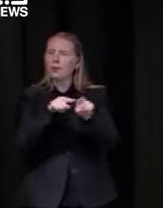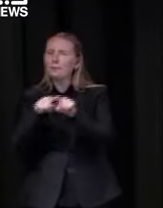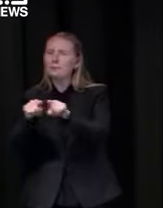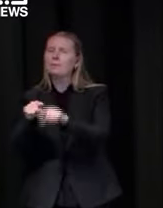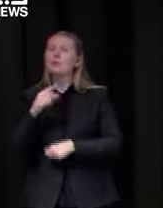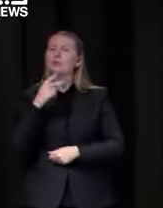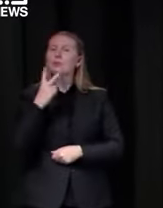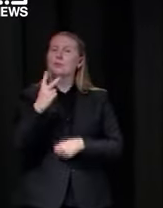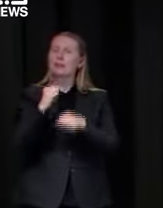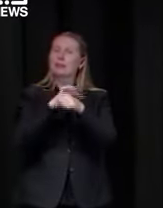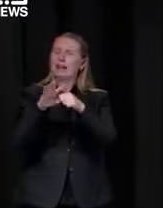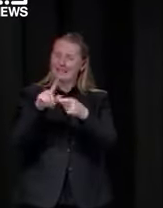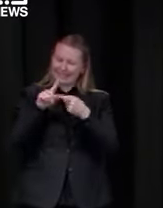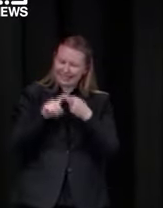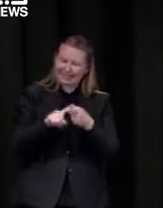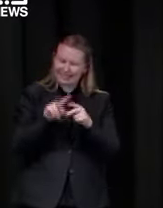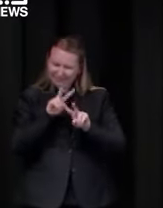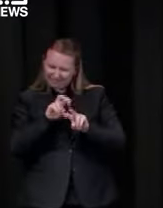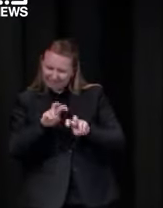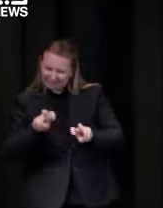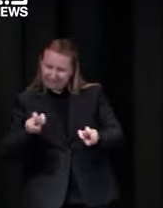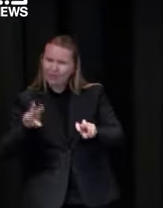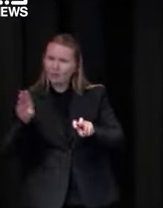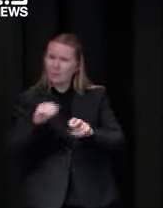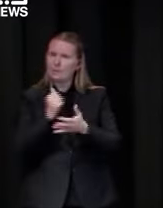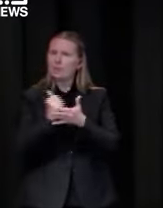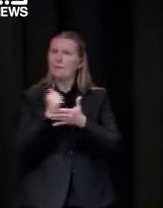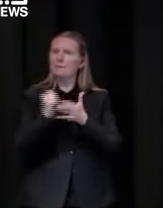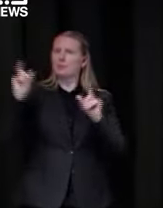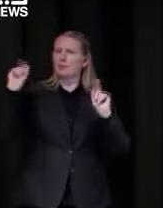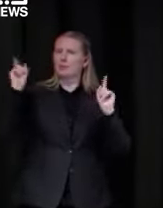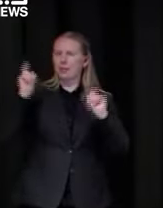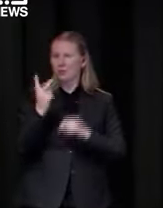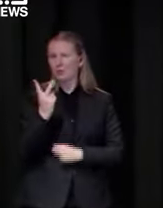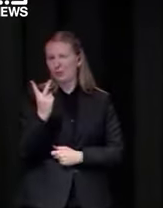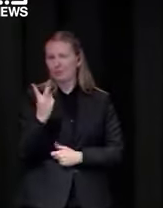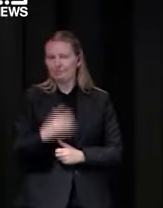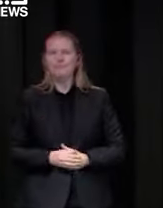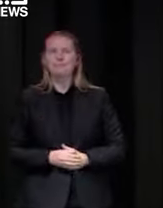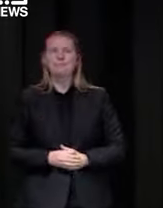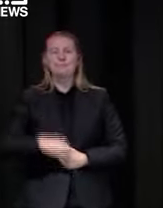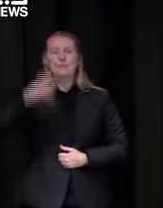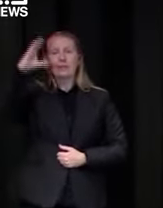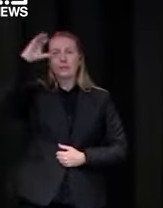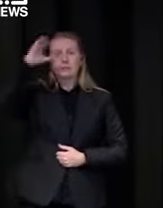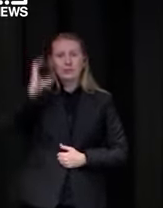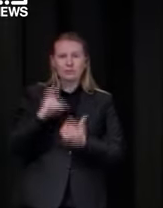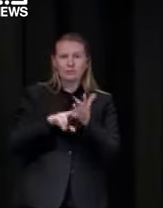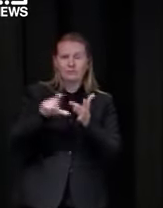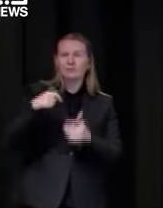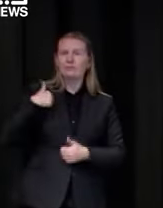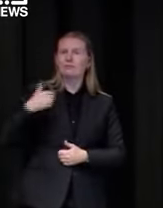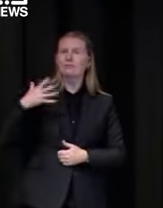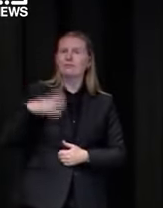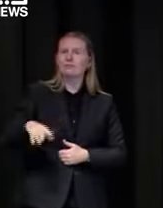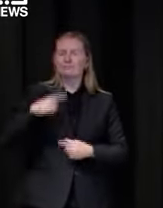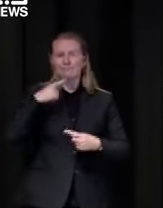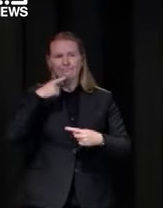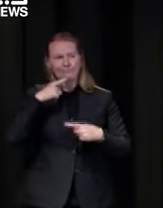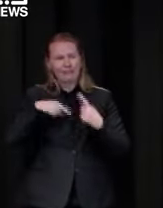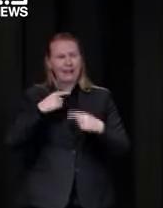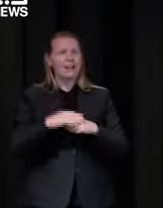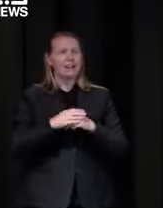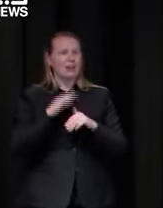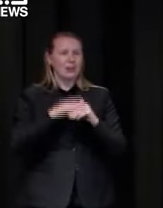are two cases we're still investigating in today's total numbers with regard to regional victoria i wanted a particular shout out to regional businesses